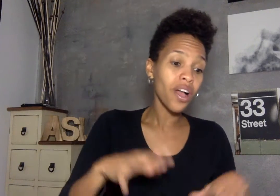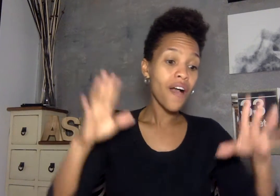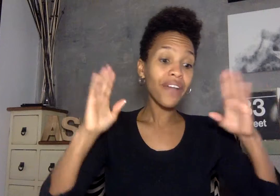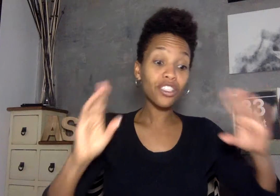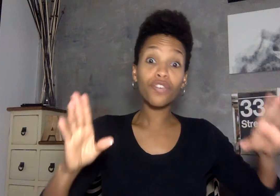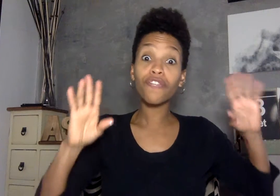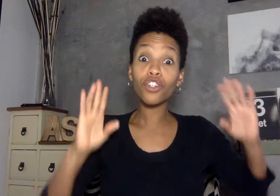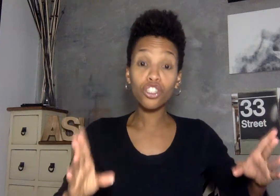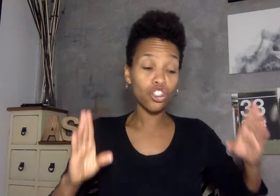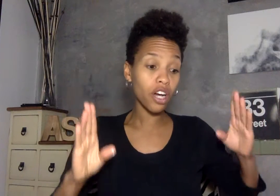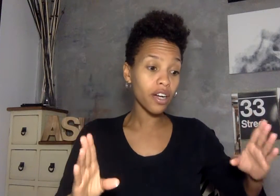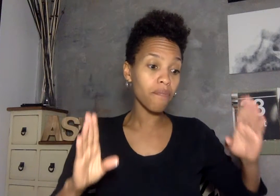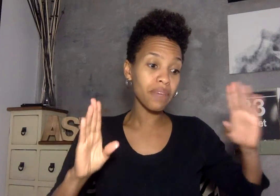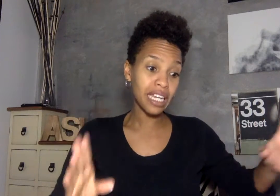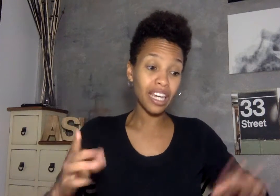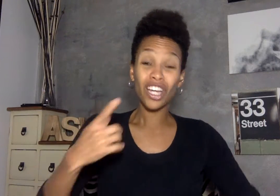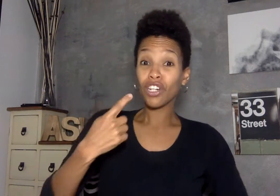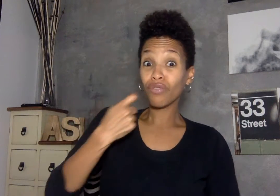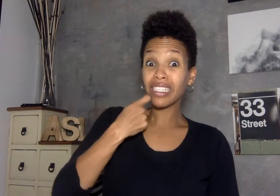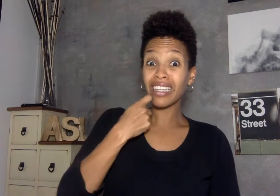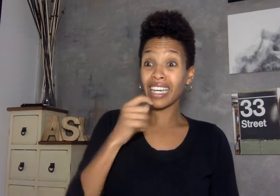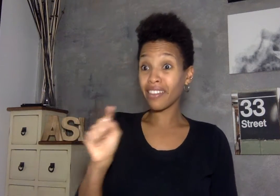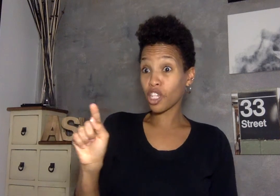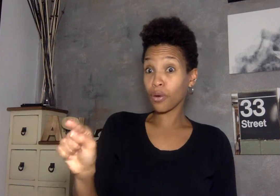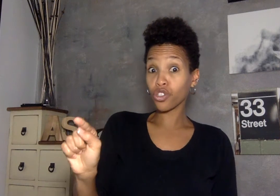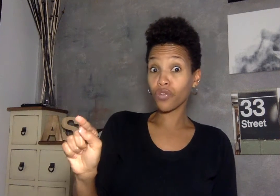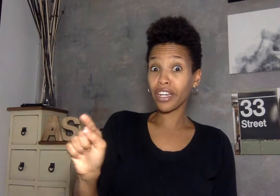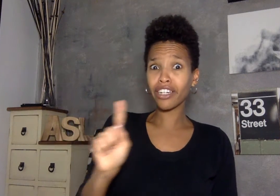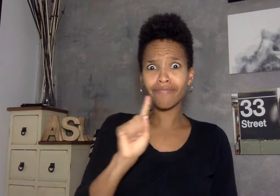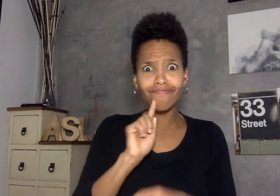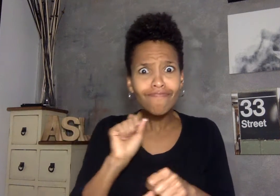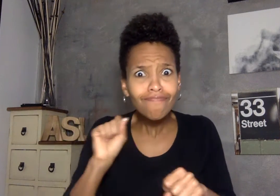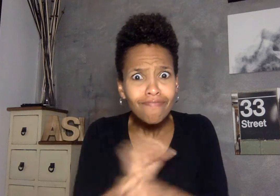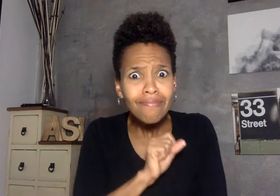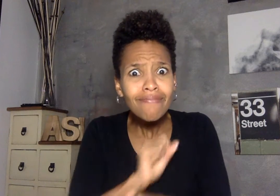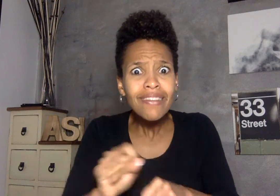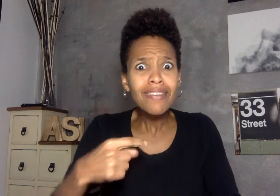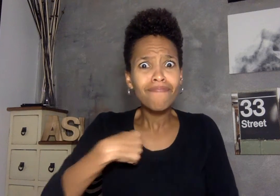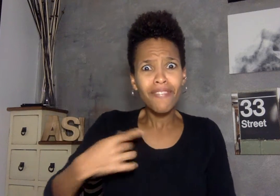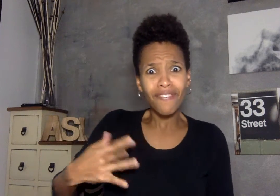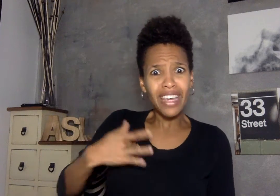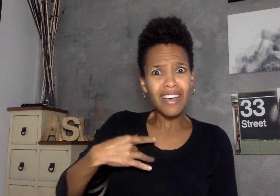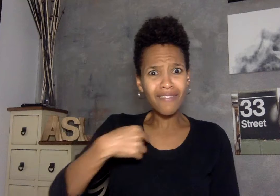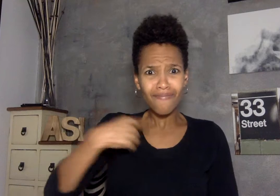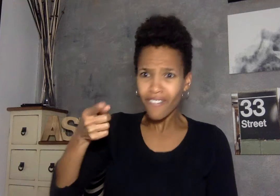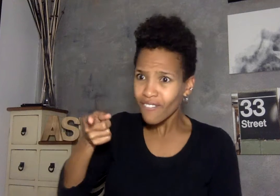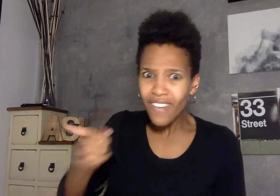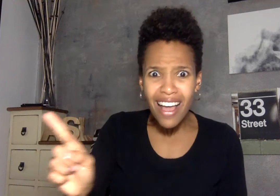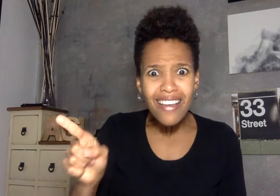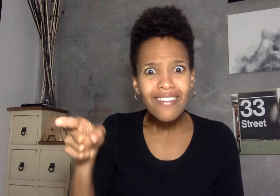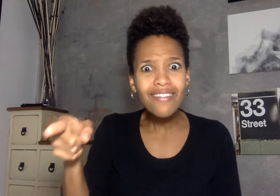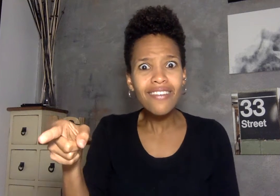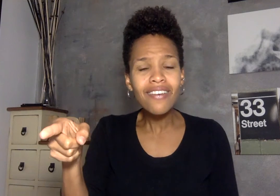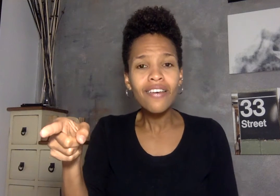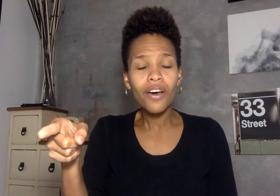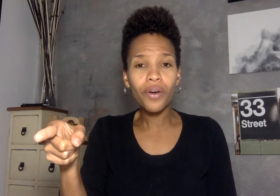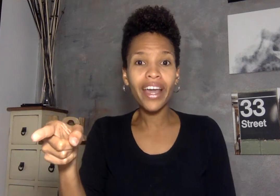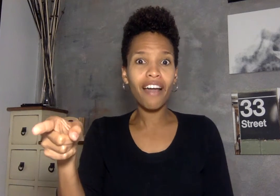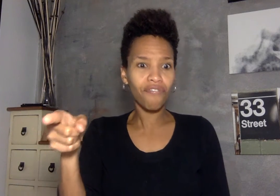that's the first chunk of meaning recently this person over here okay i